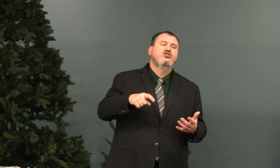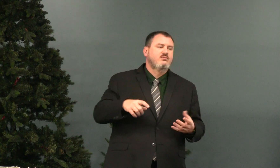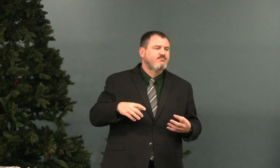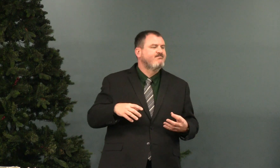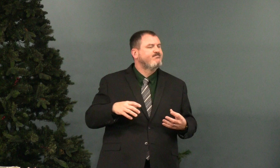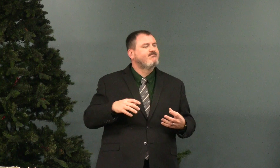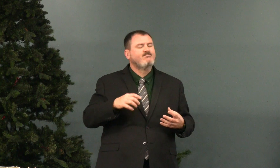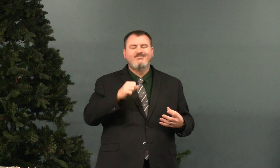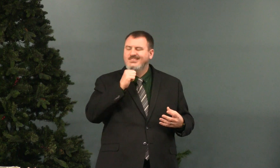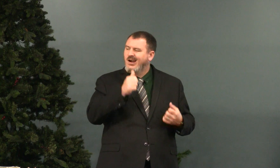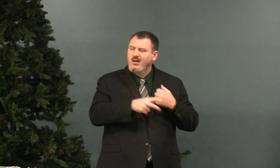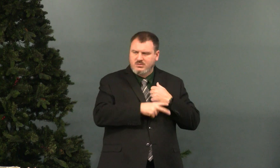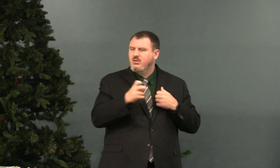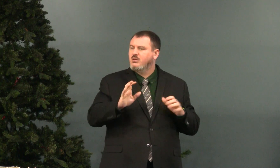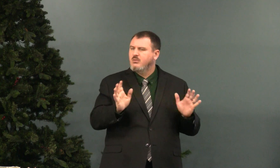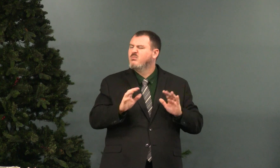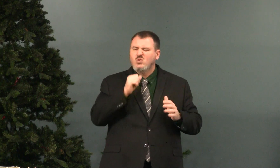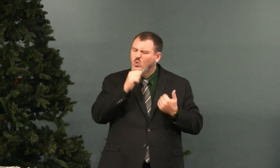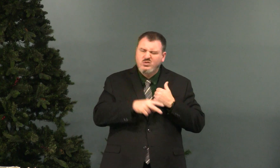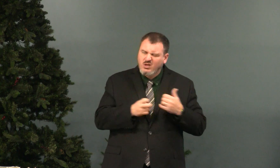So we should not steal.